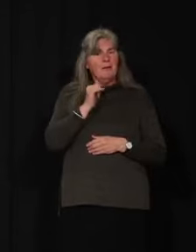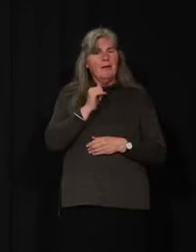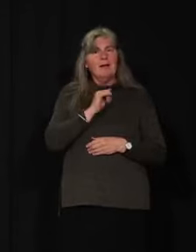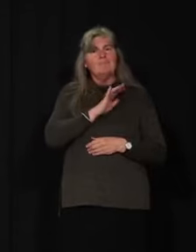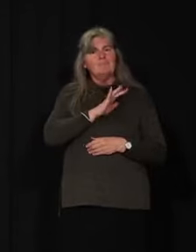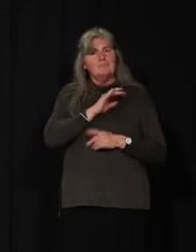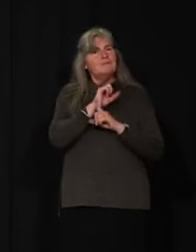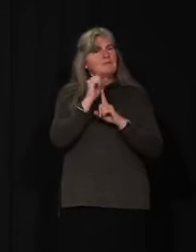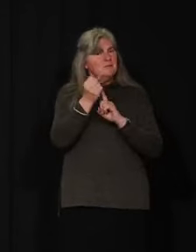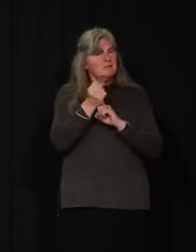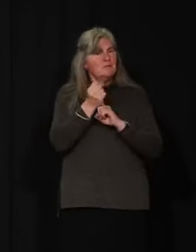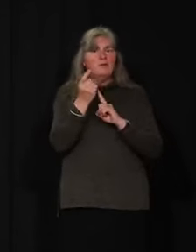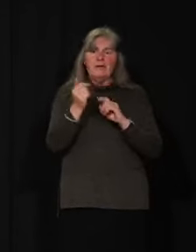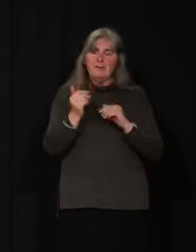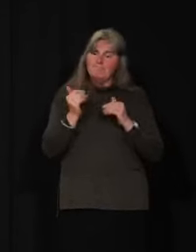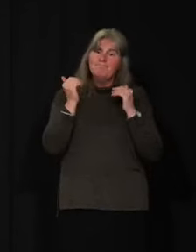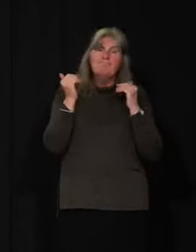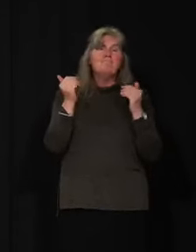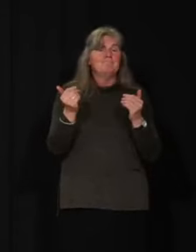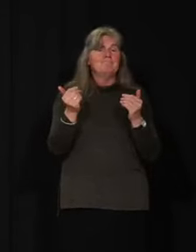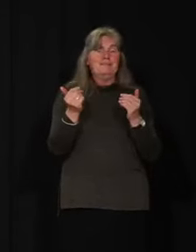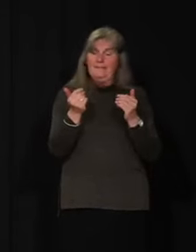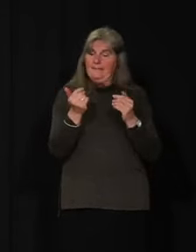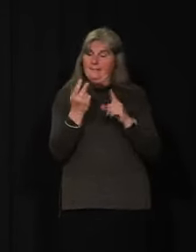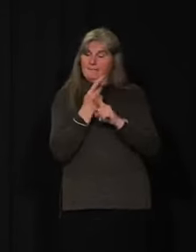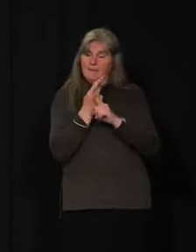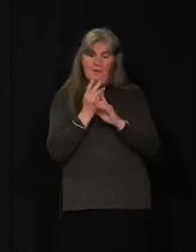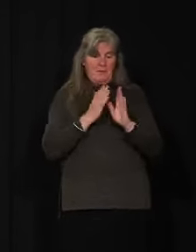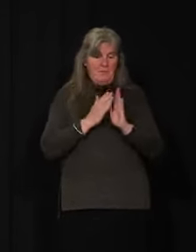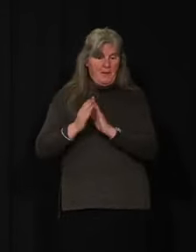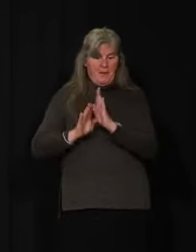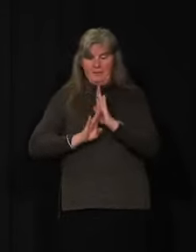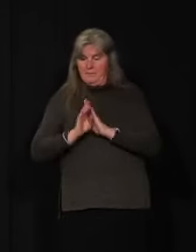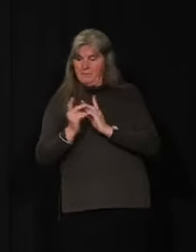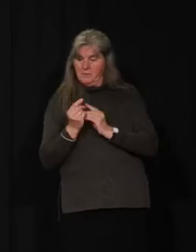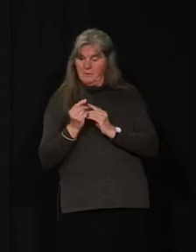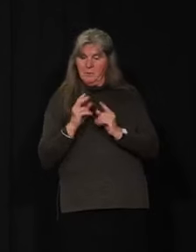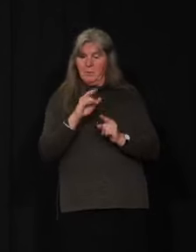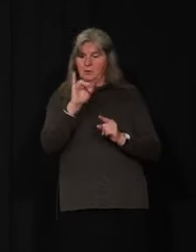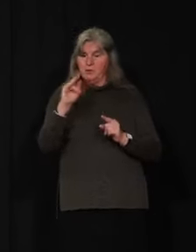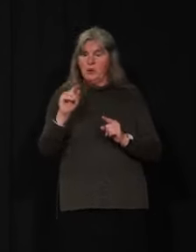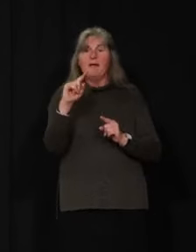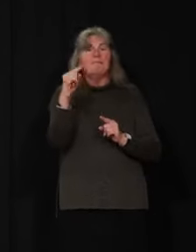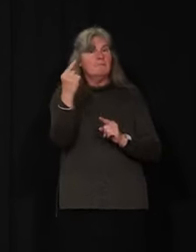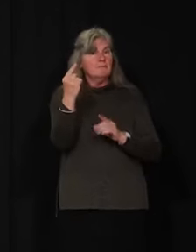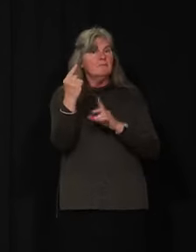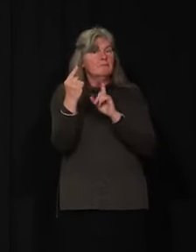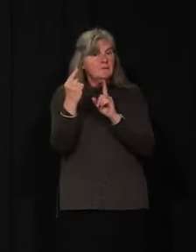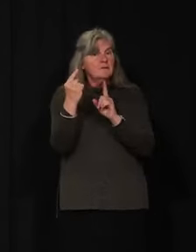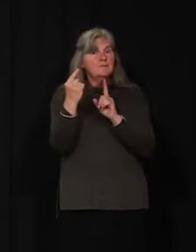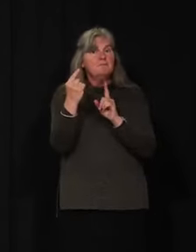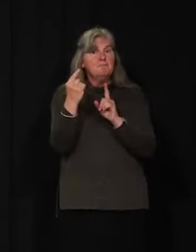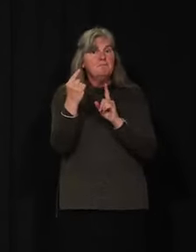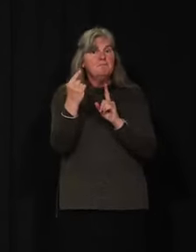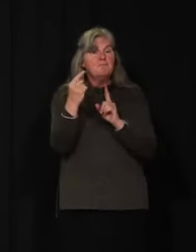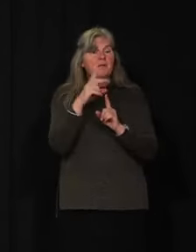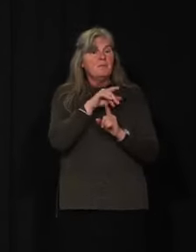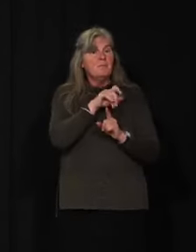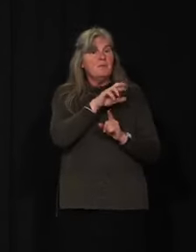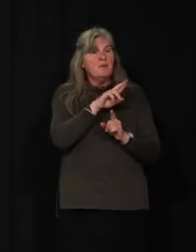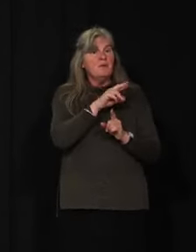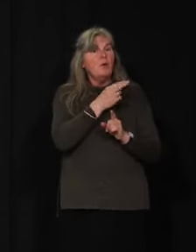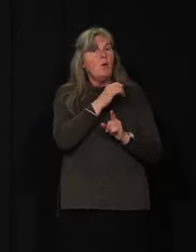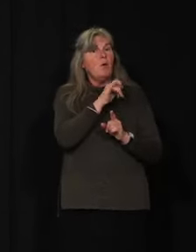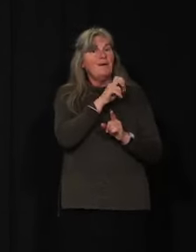we can, you know, by working out these plans, we can be ready by July 1st. Premier Horgan is